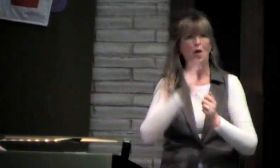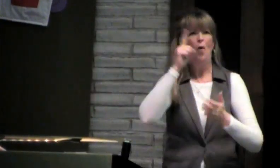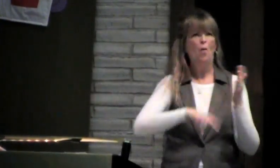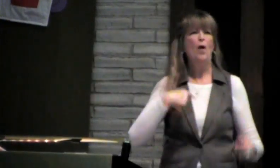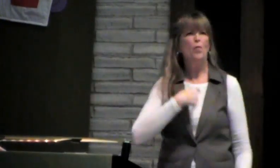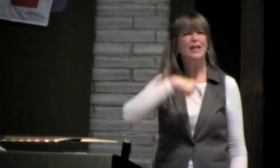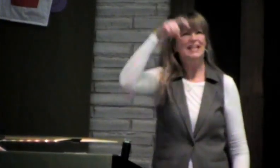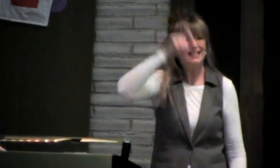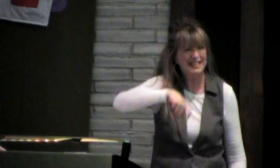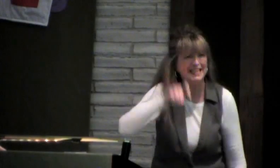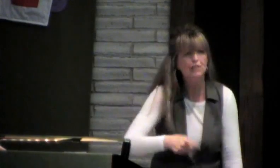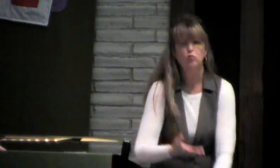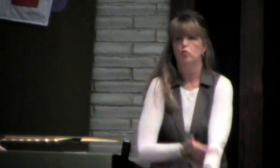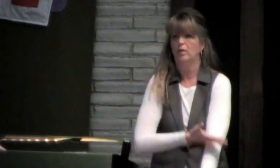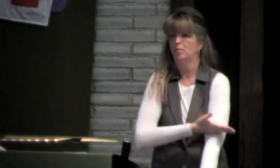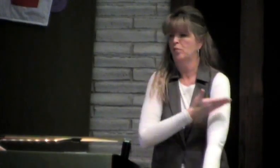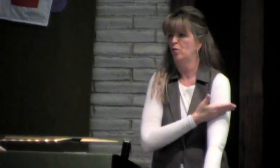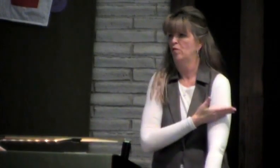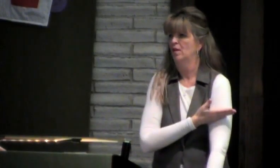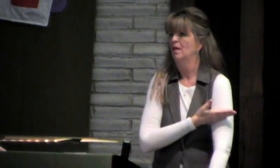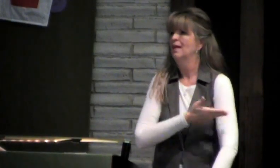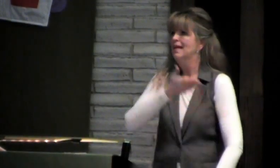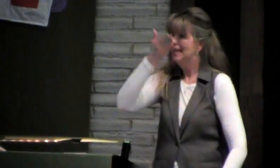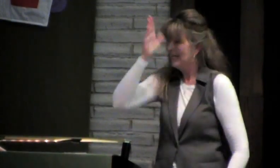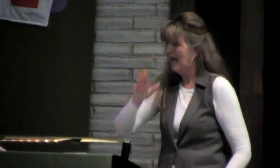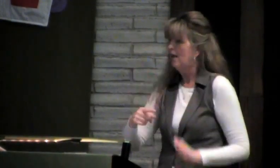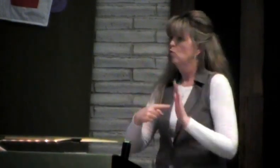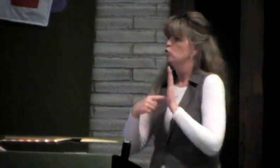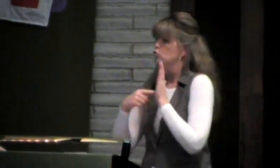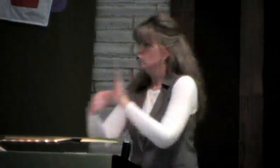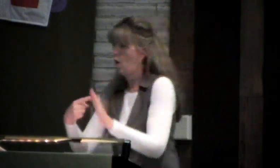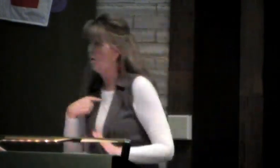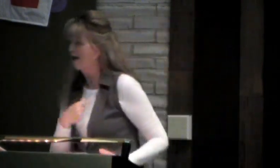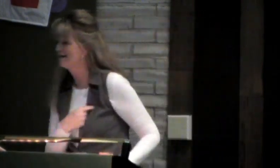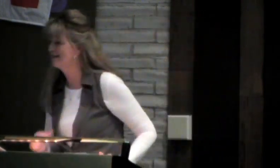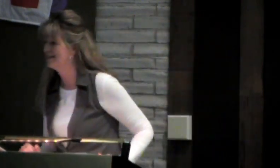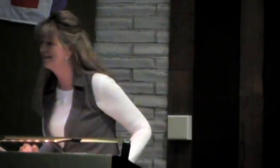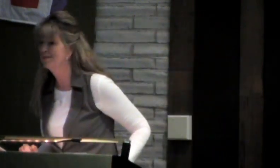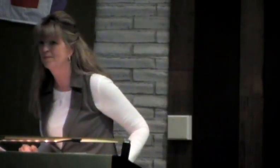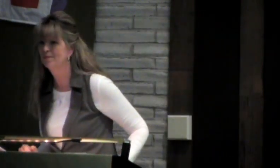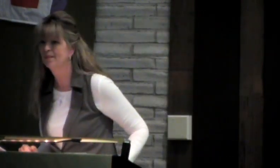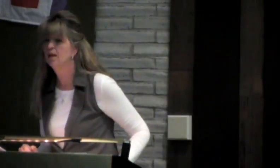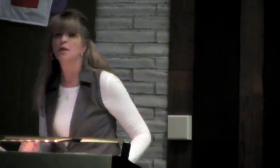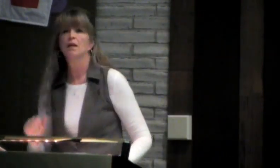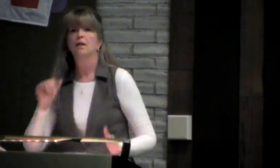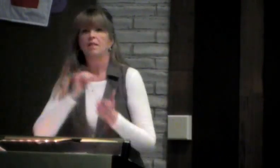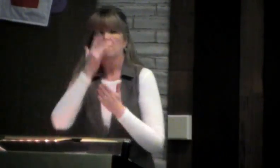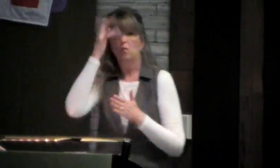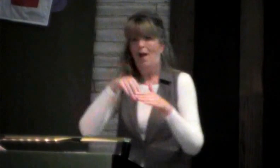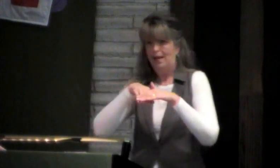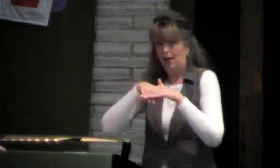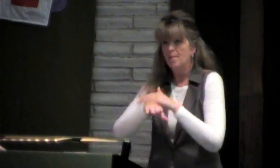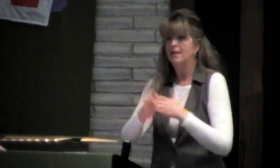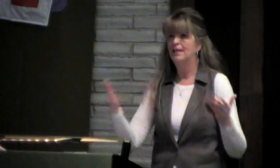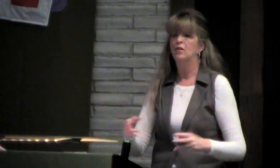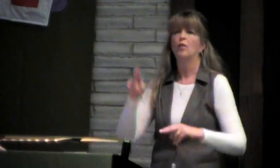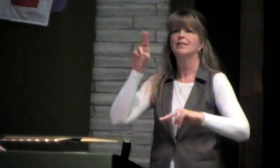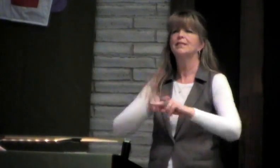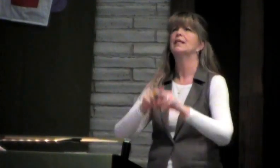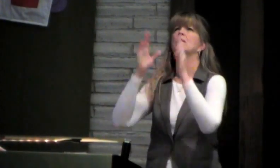need to change, what we need to improve in our lives. God shows this to us. And that's